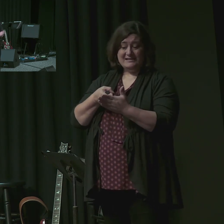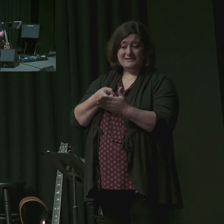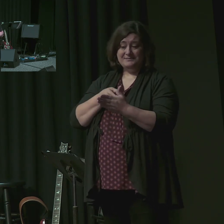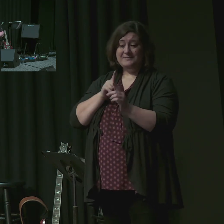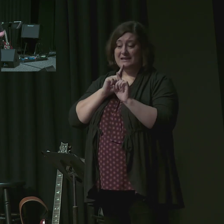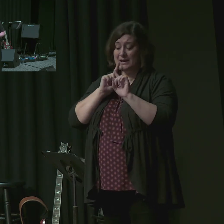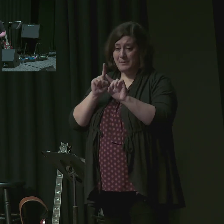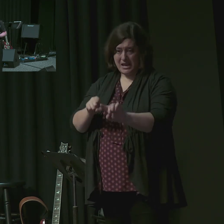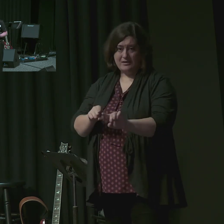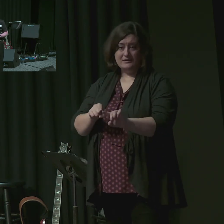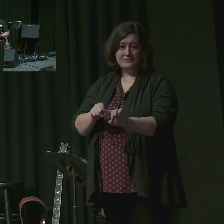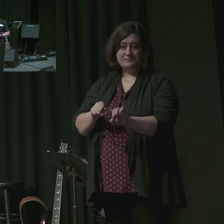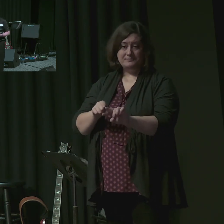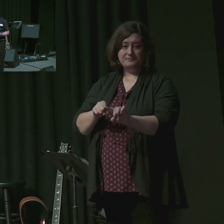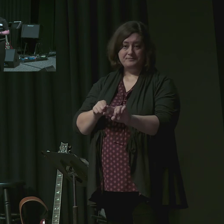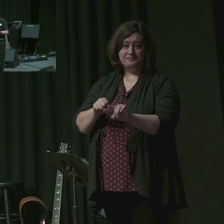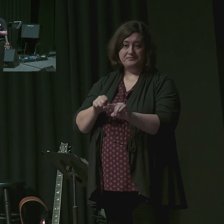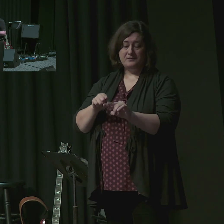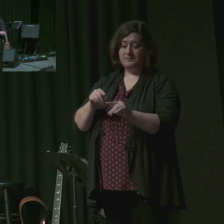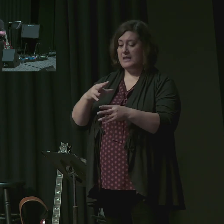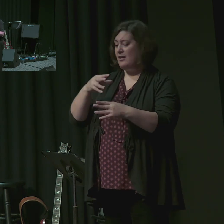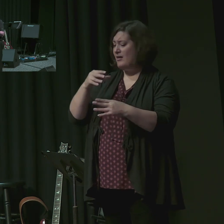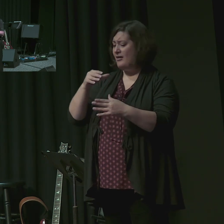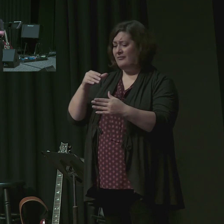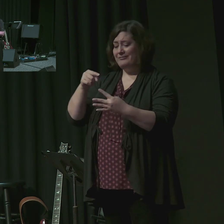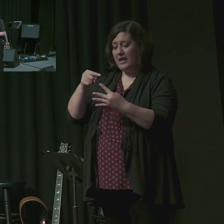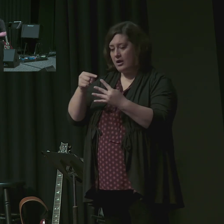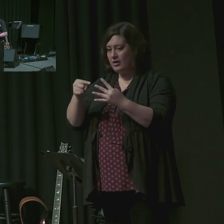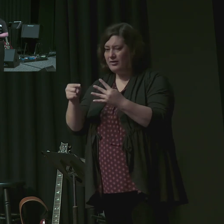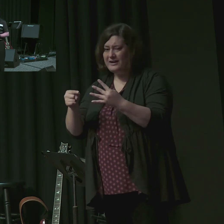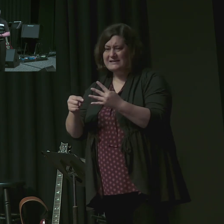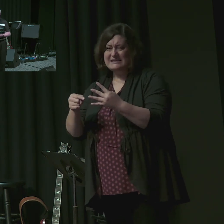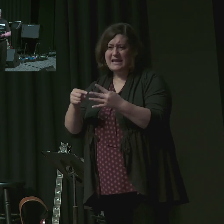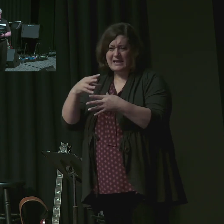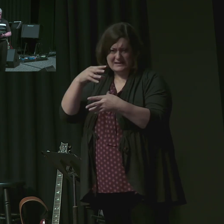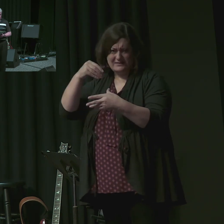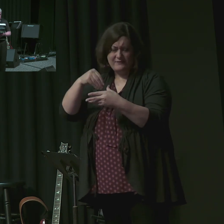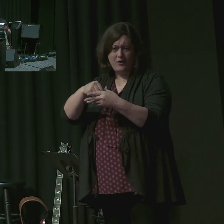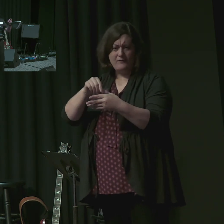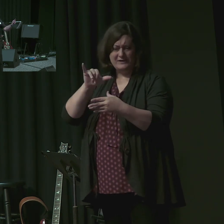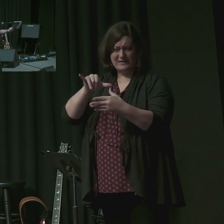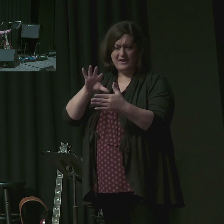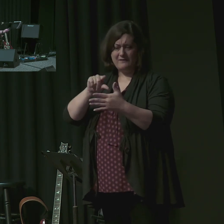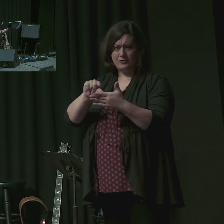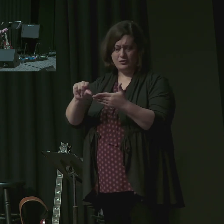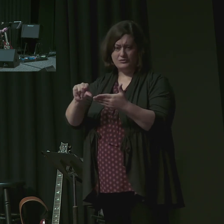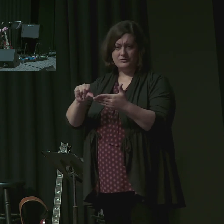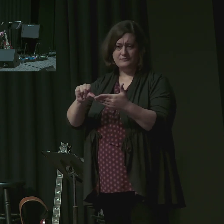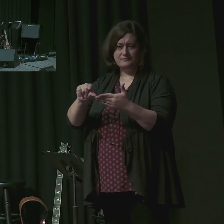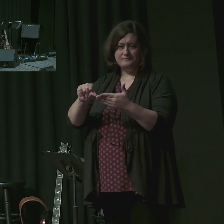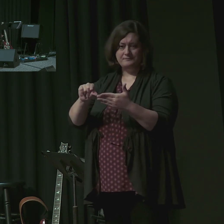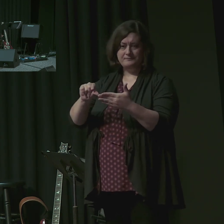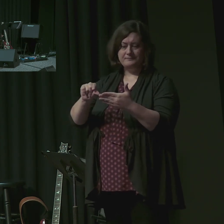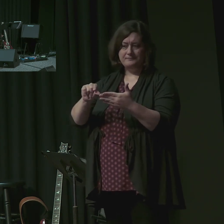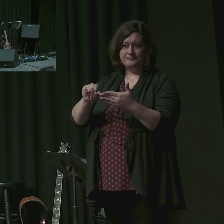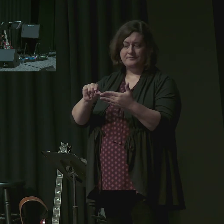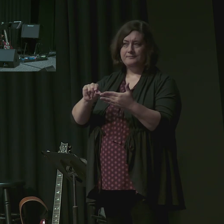of season with all of these things embedded in great patience filled with instruction